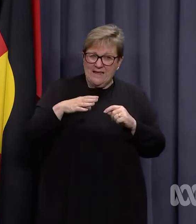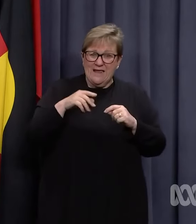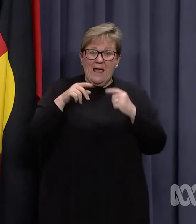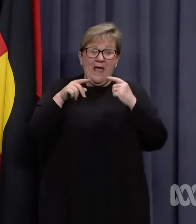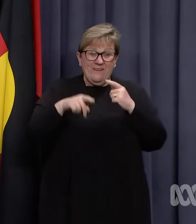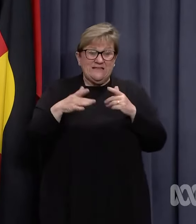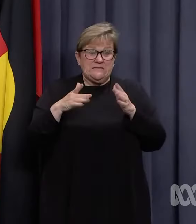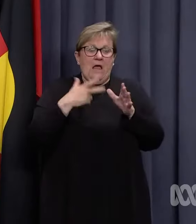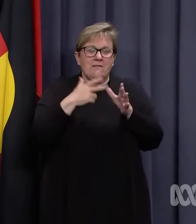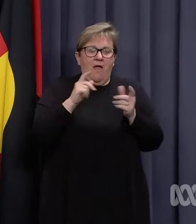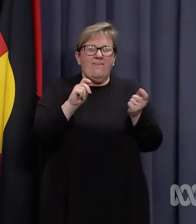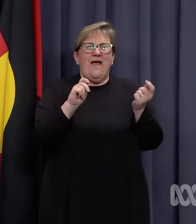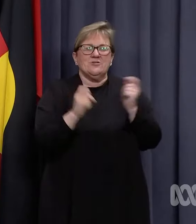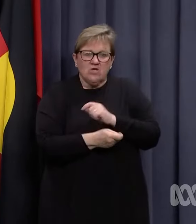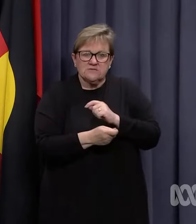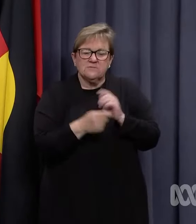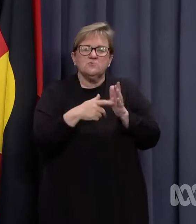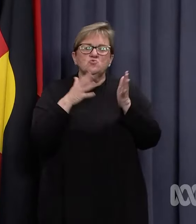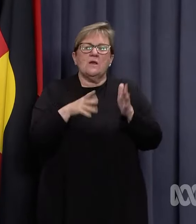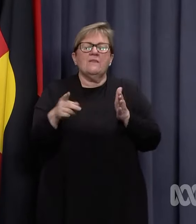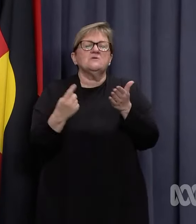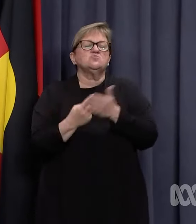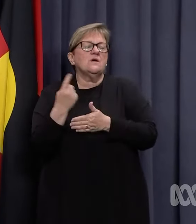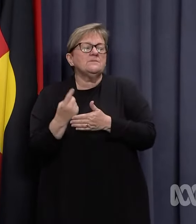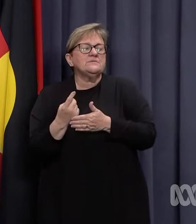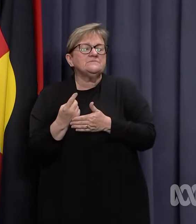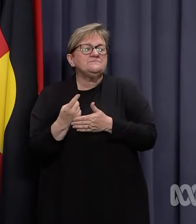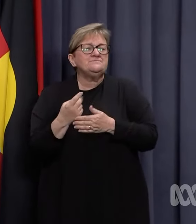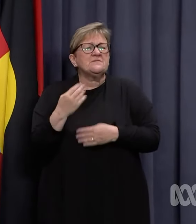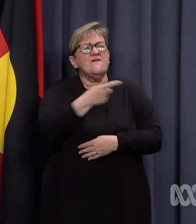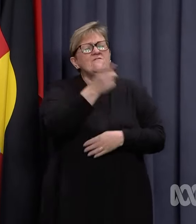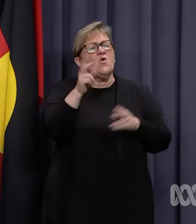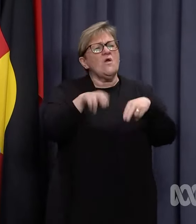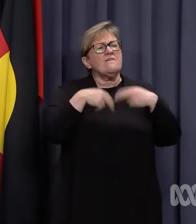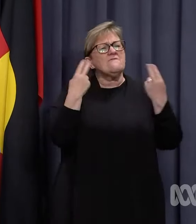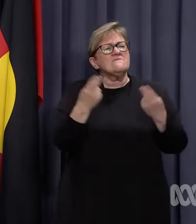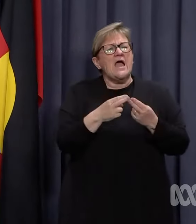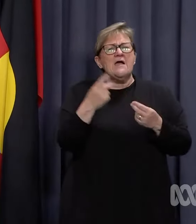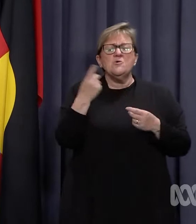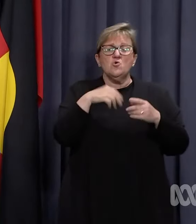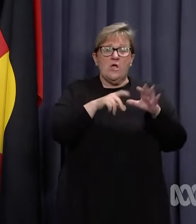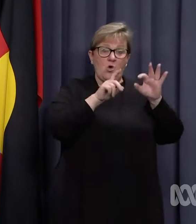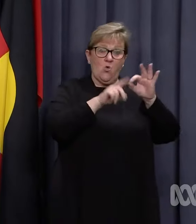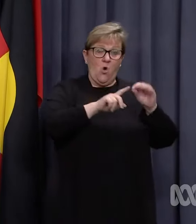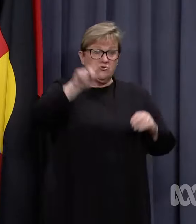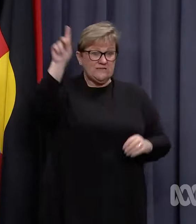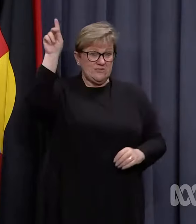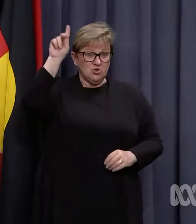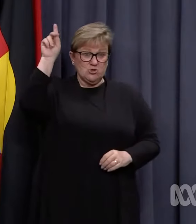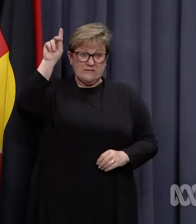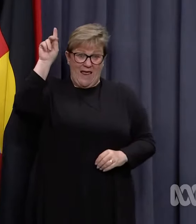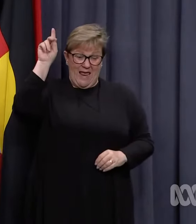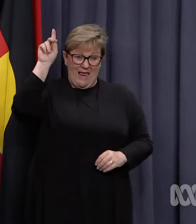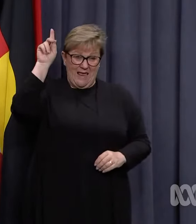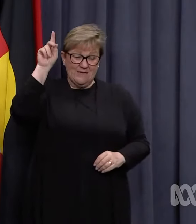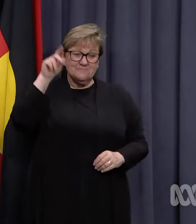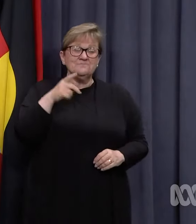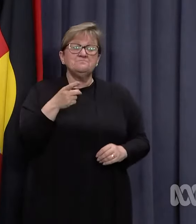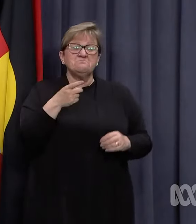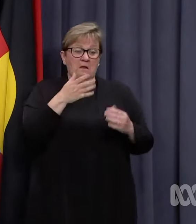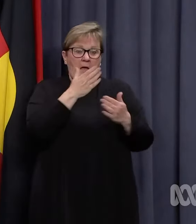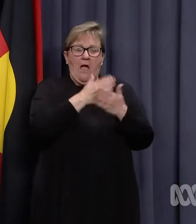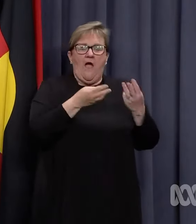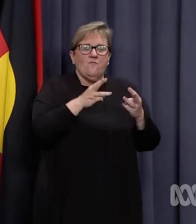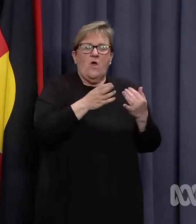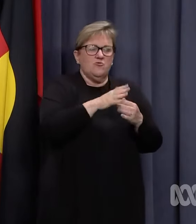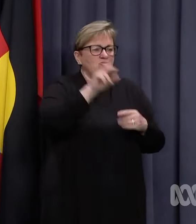this is a further adjustment to allow that to happen. So for those families that are in quarantine today, partway